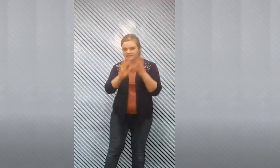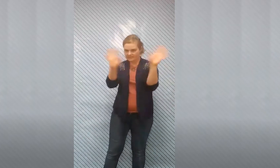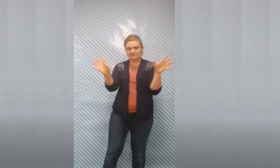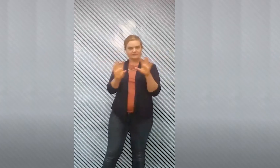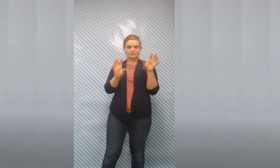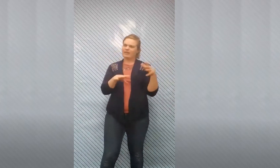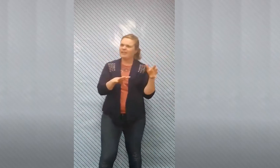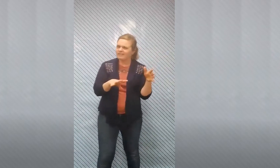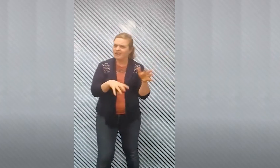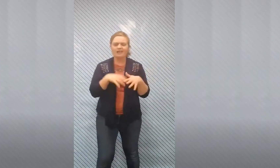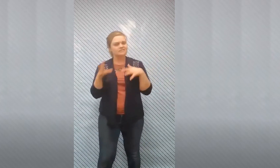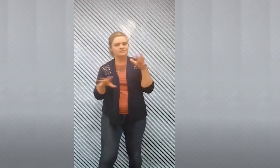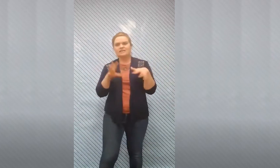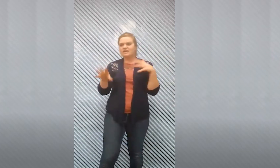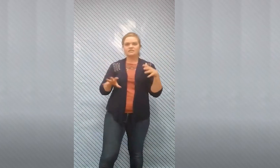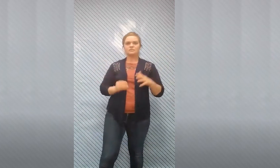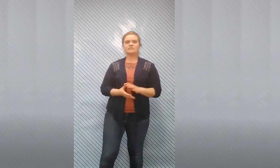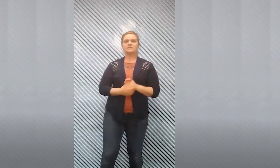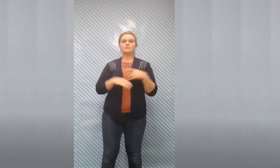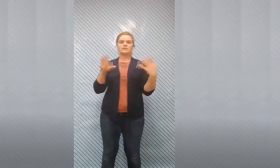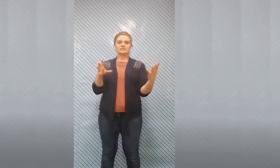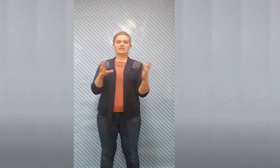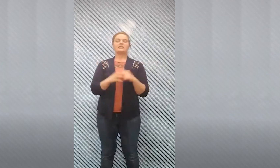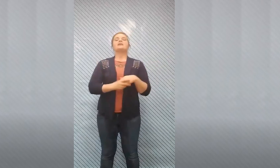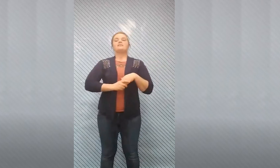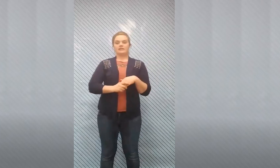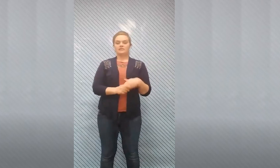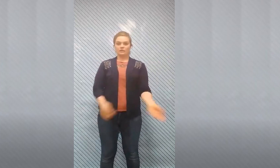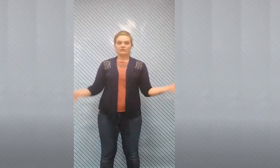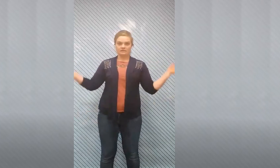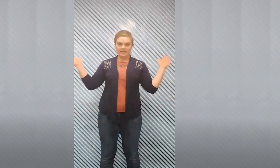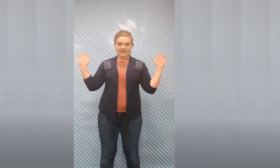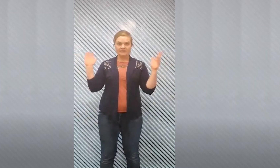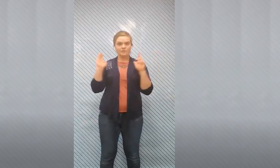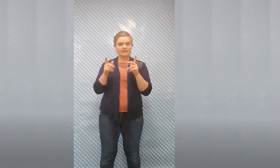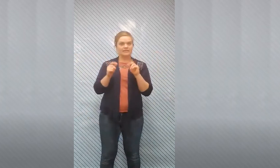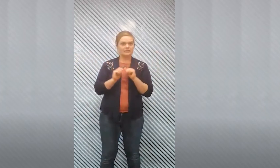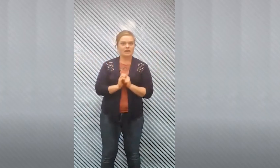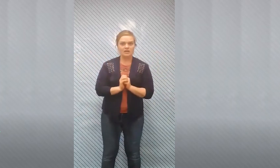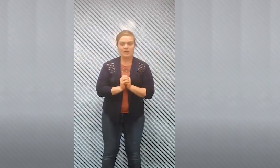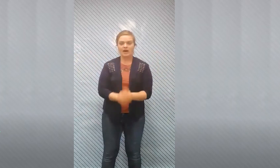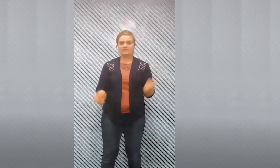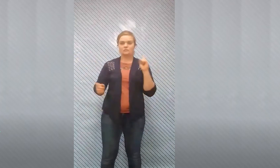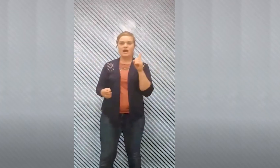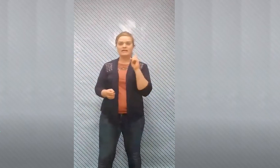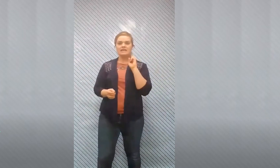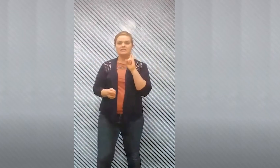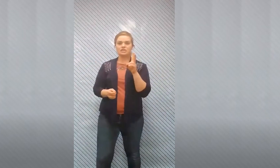there's a peg on there and some instruments and stuff so we're gonna sing it there so ready when i say three you pause one two